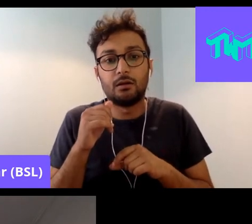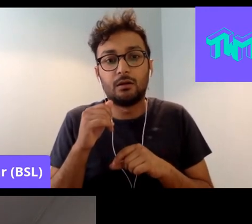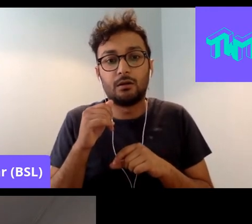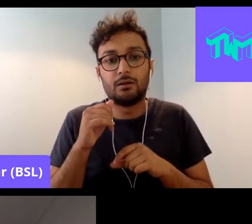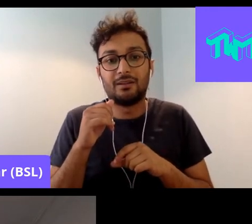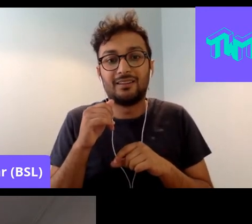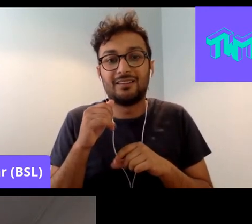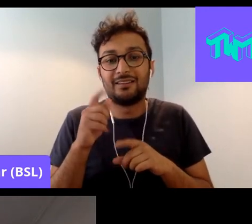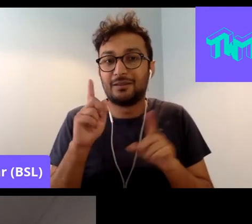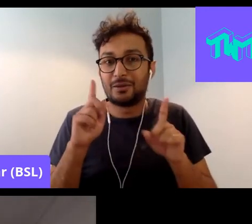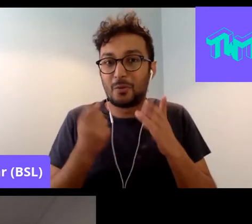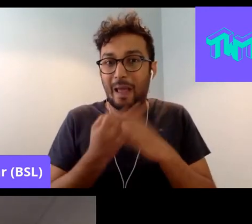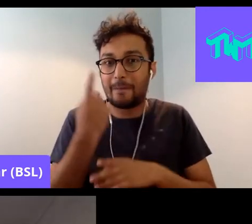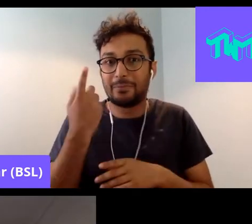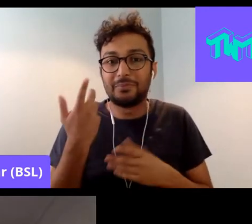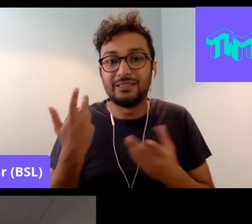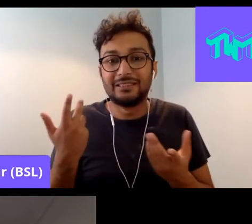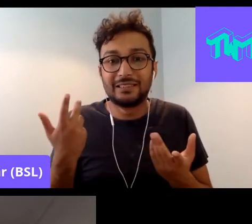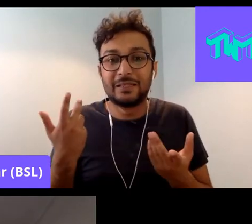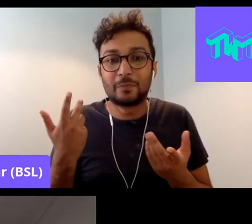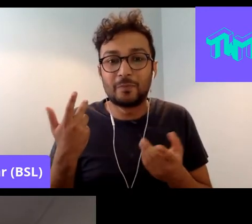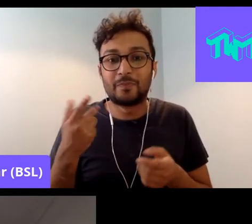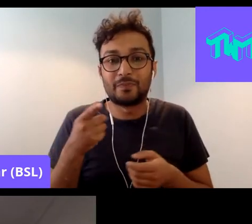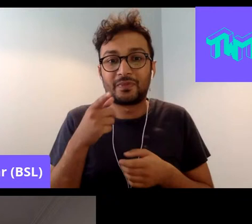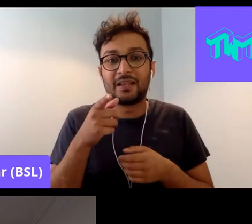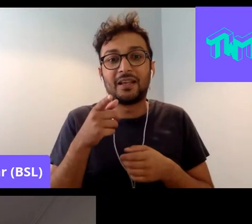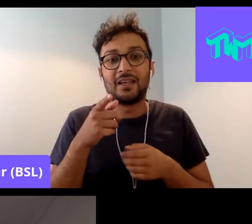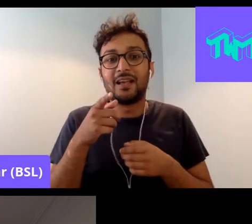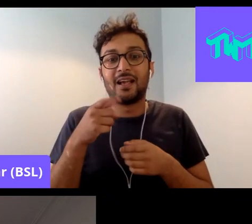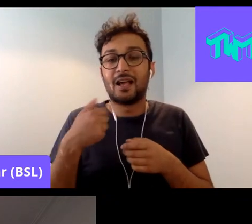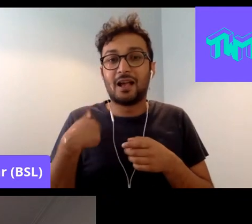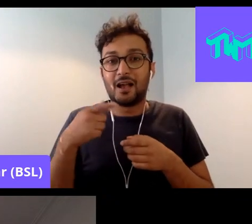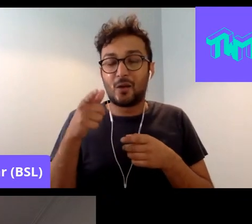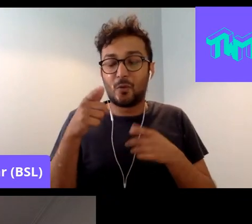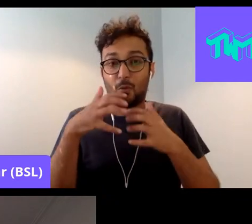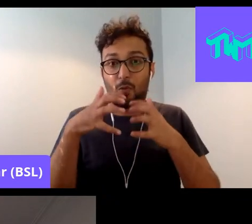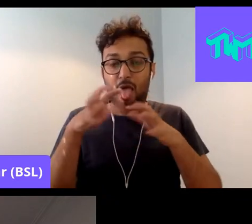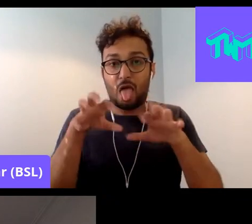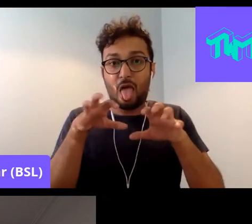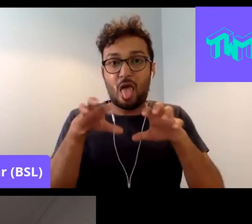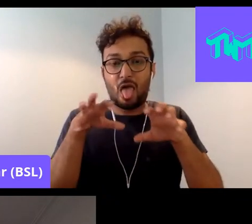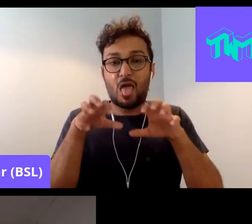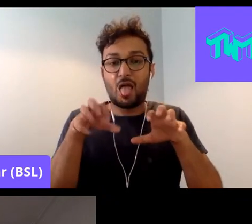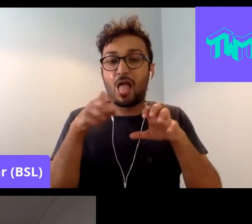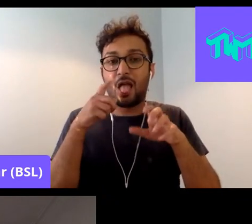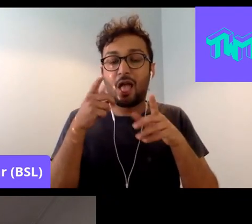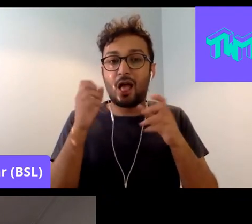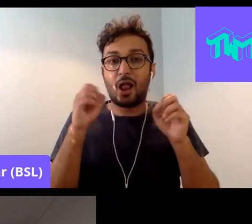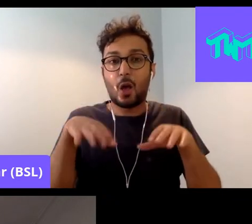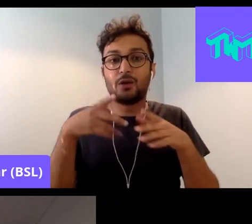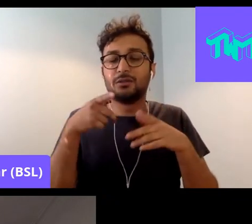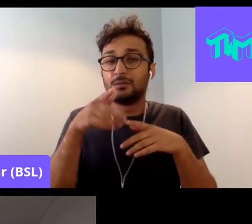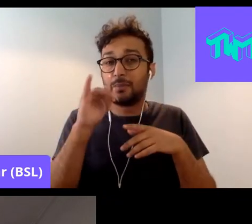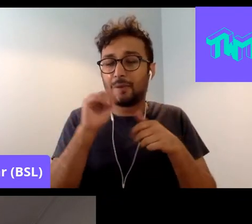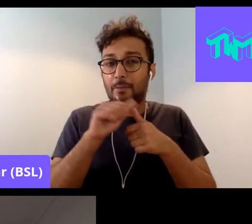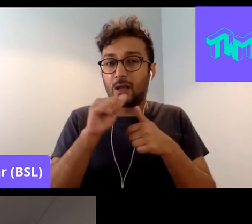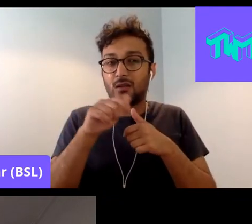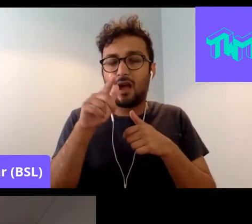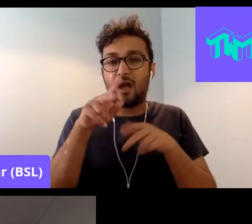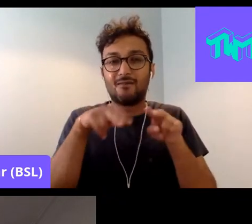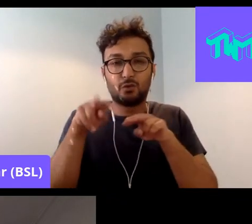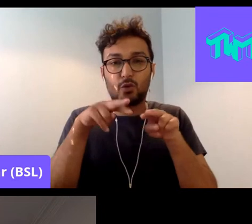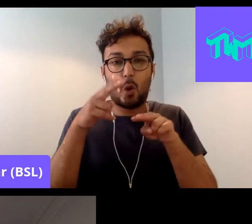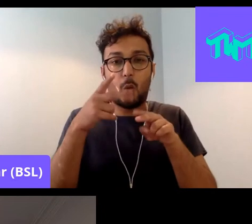have you lost me? We keep losing you. And I'm just wondering if you were to turn your video off and we just had the volume, maybe